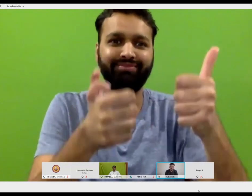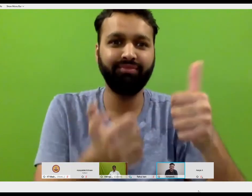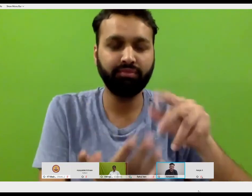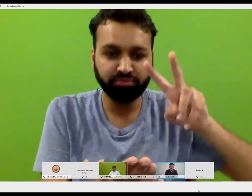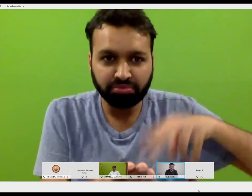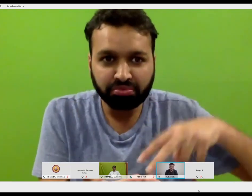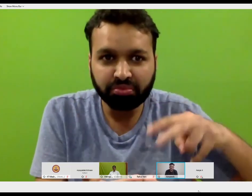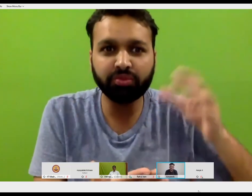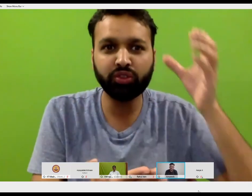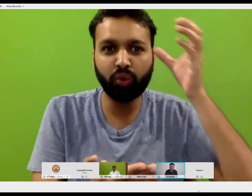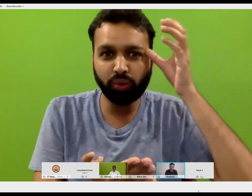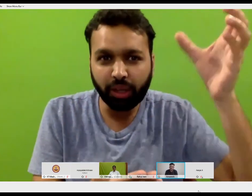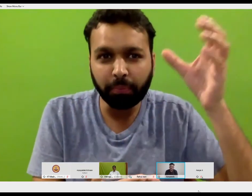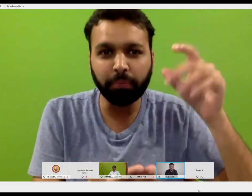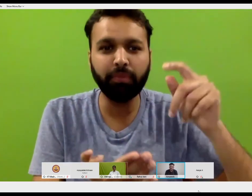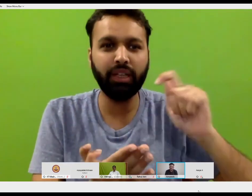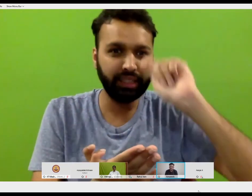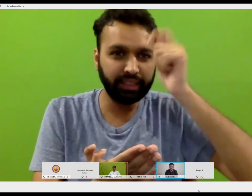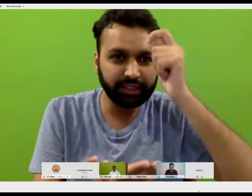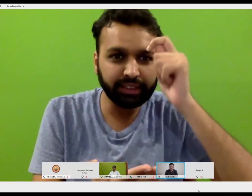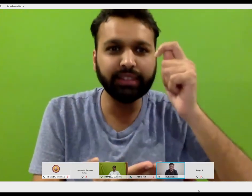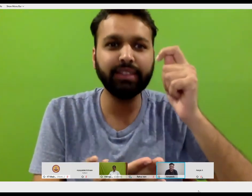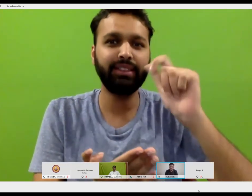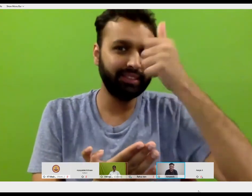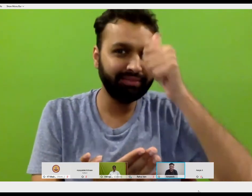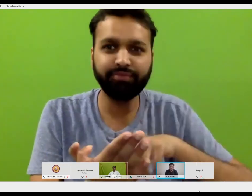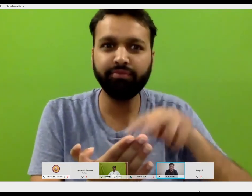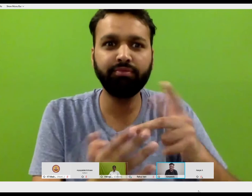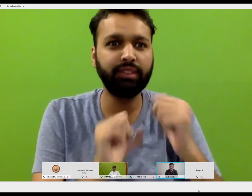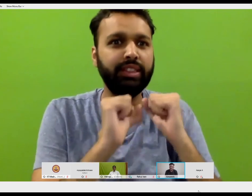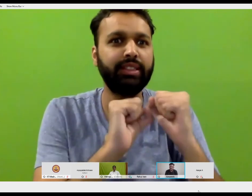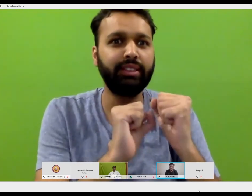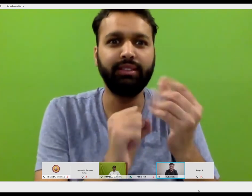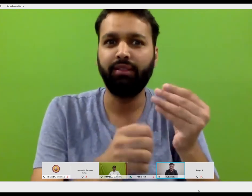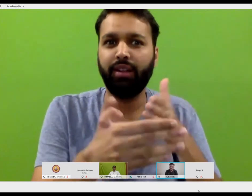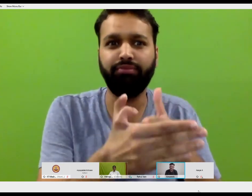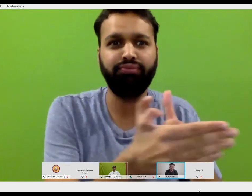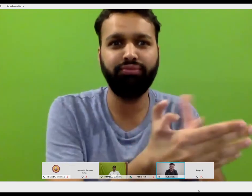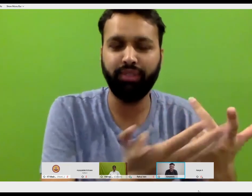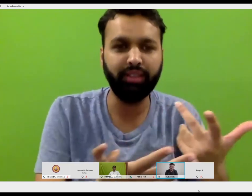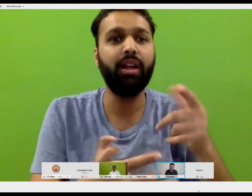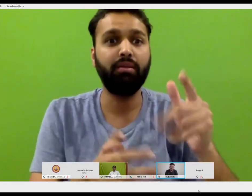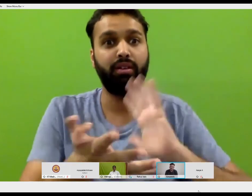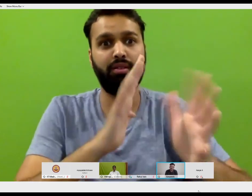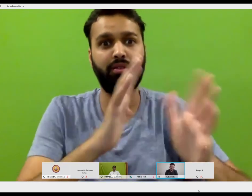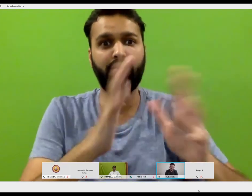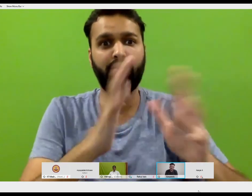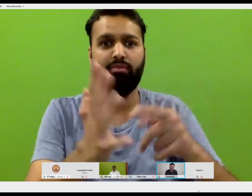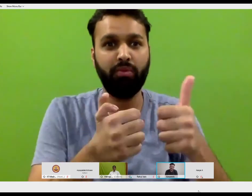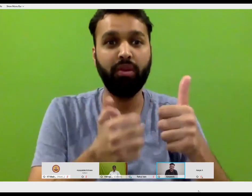well they would do. You know, like for those who have a profound hearing loss, they might be having difficulty